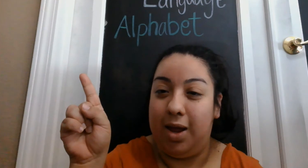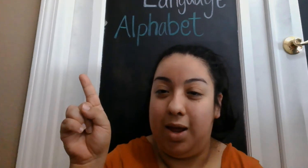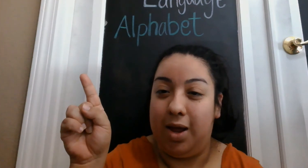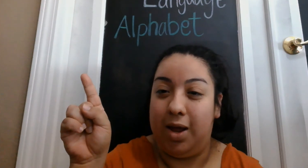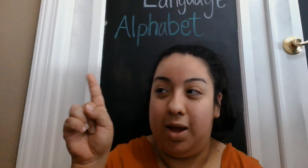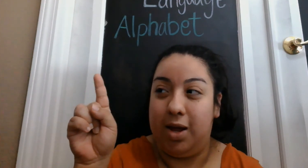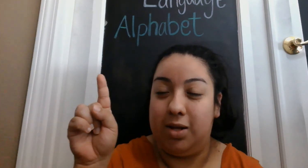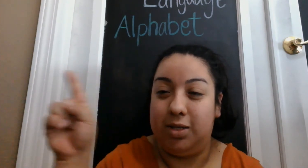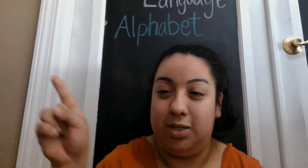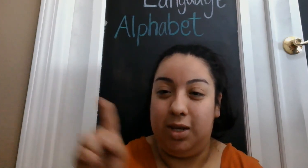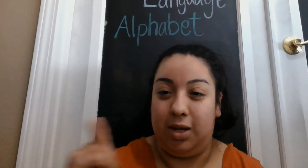Y, and C.